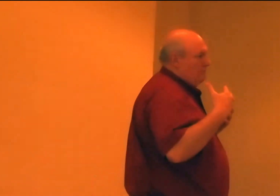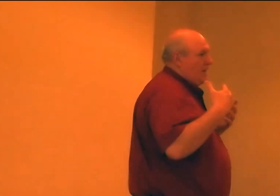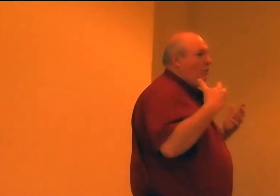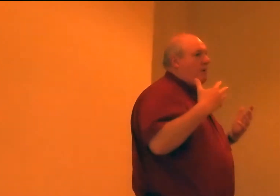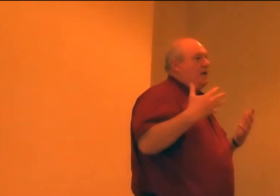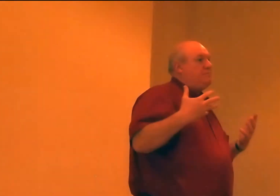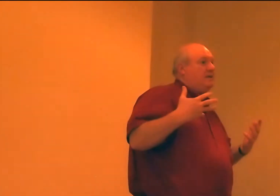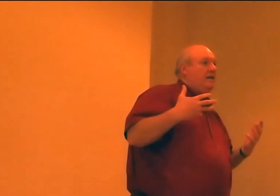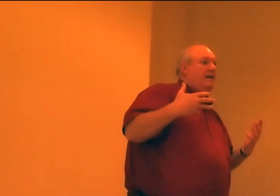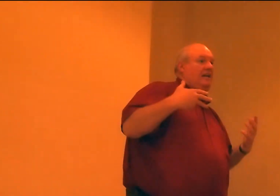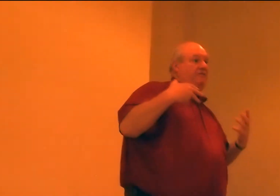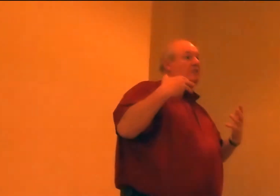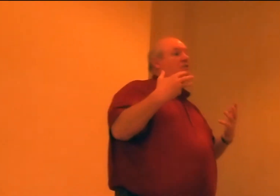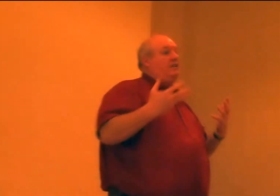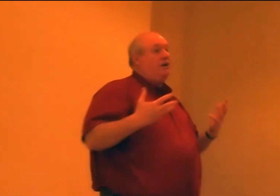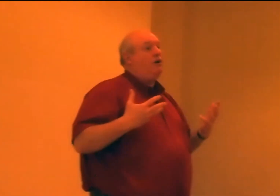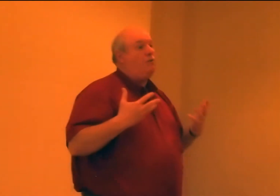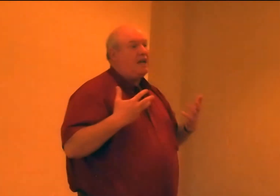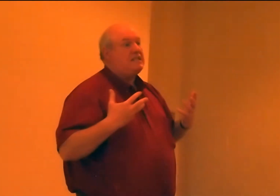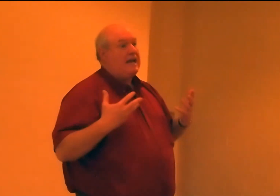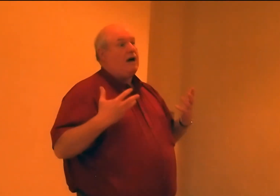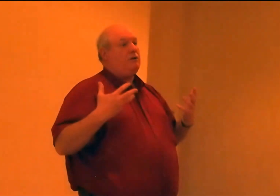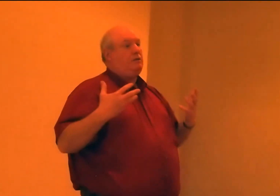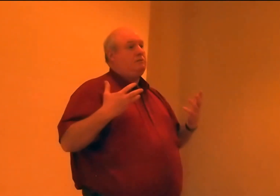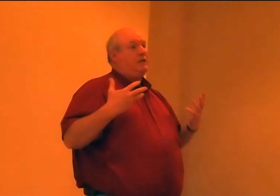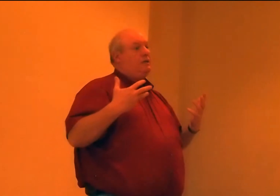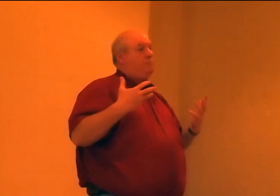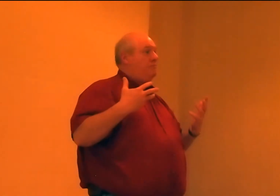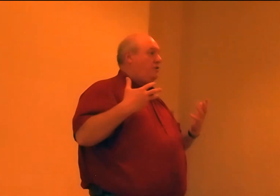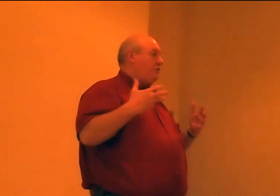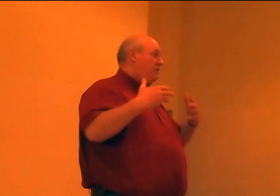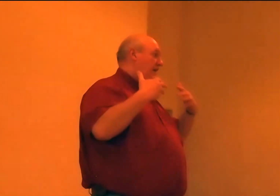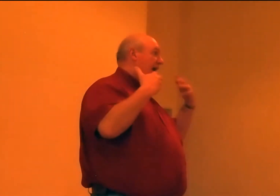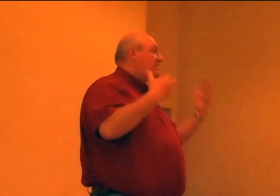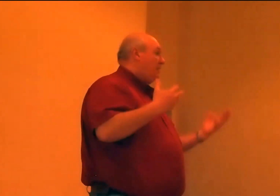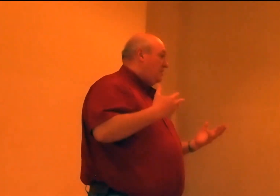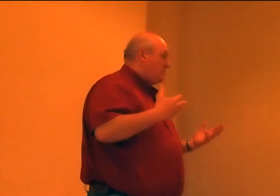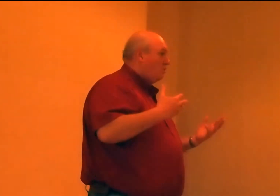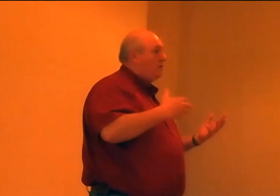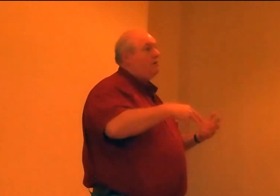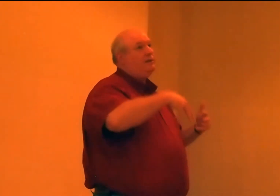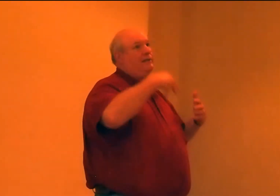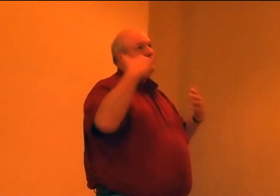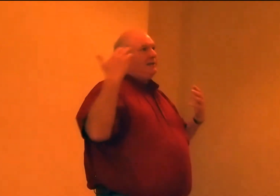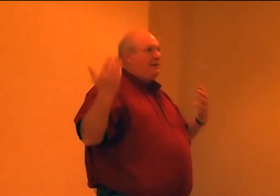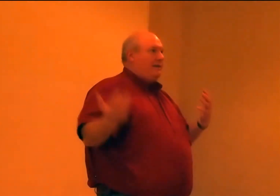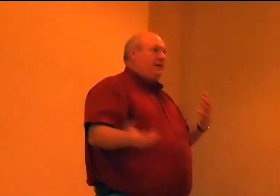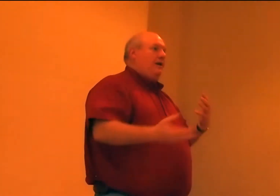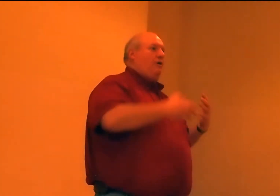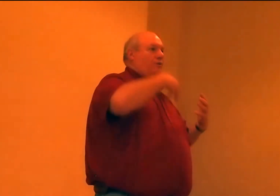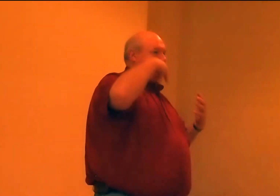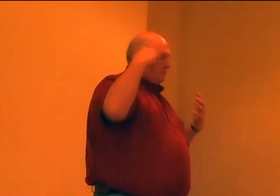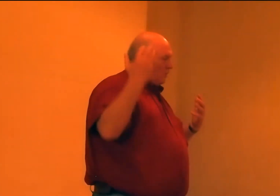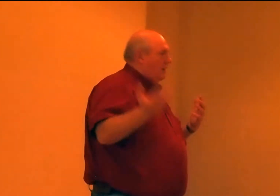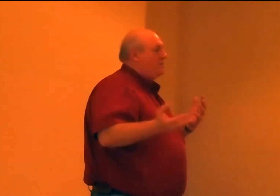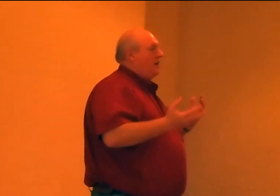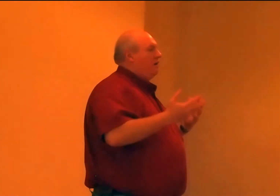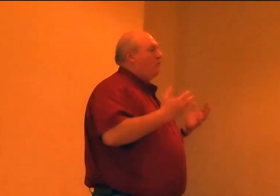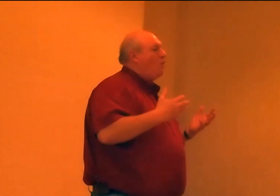metal pipes in and eventually they're going to rust out due to the acid in the soil, you know, they're just wear and tear up the